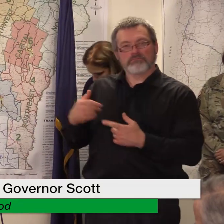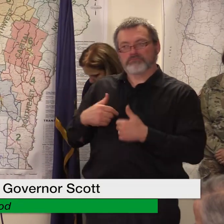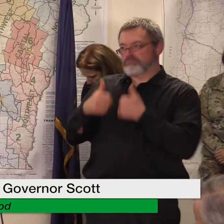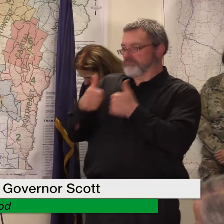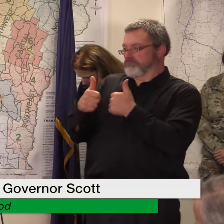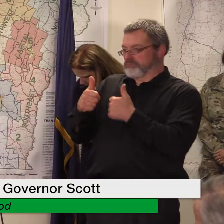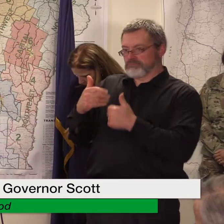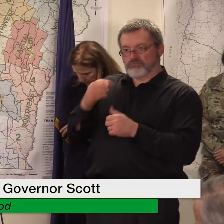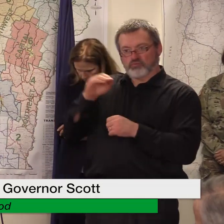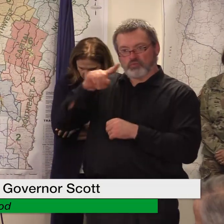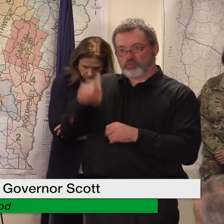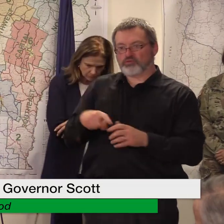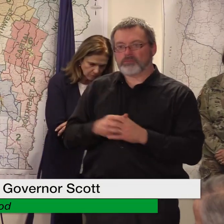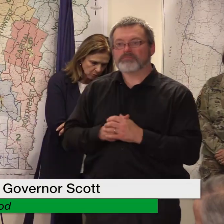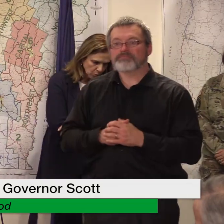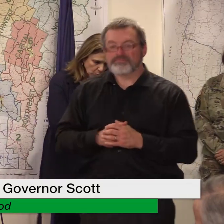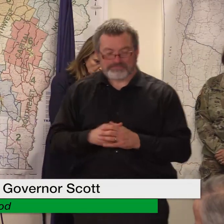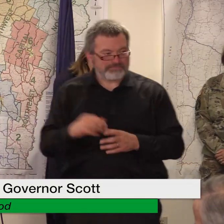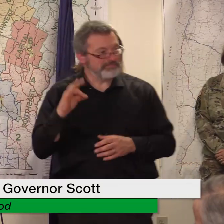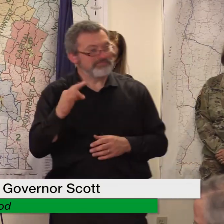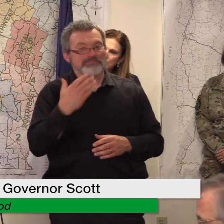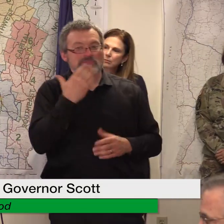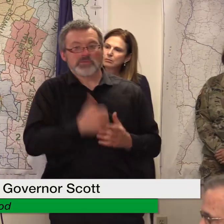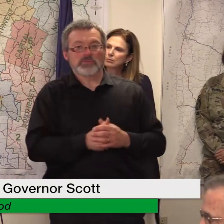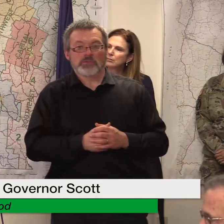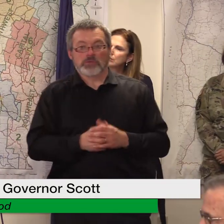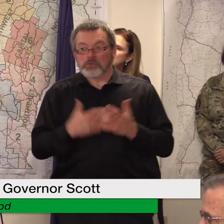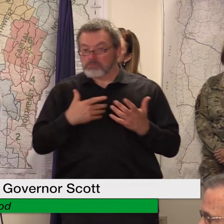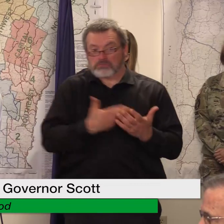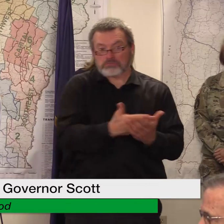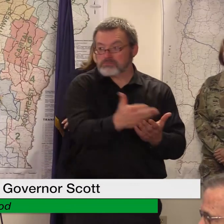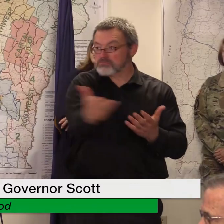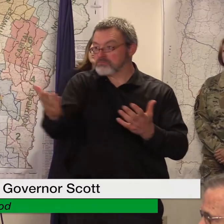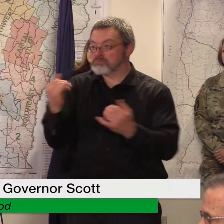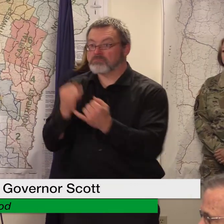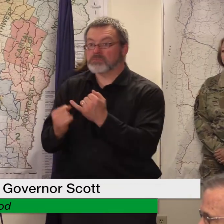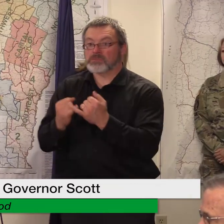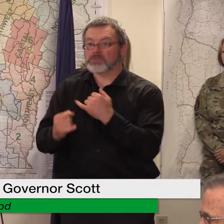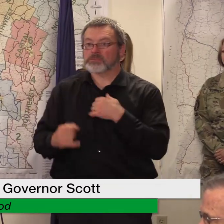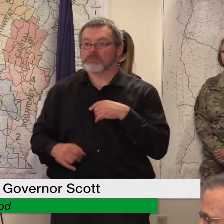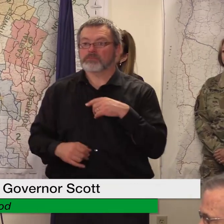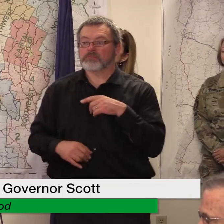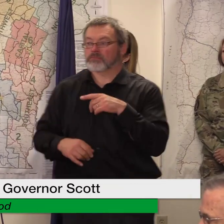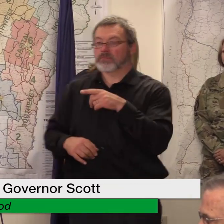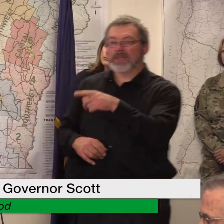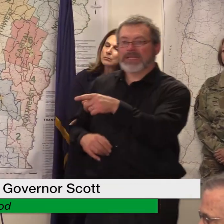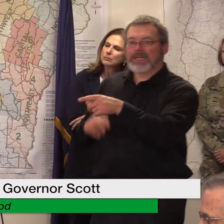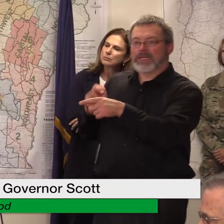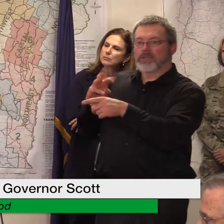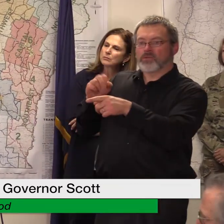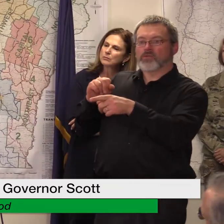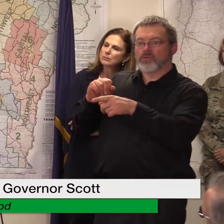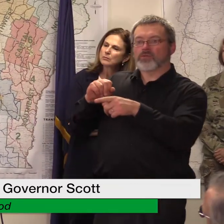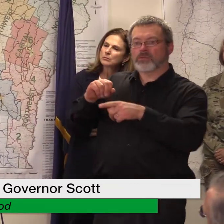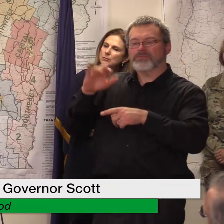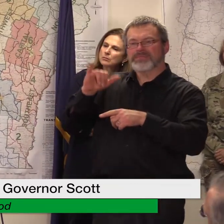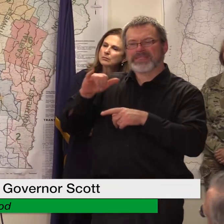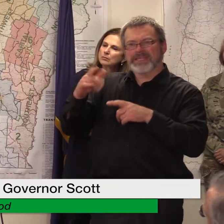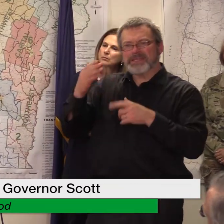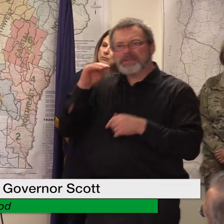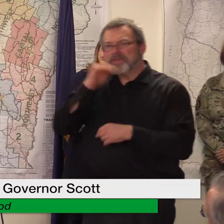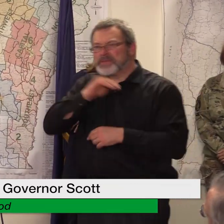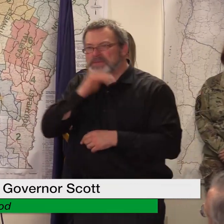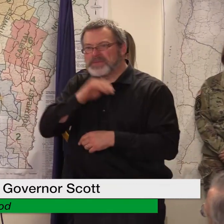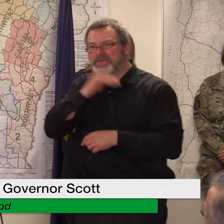much thank you tom back to the room can i just ask you've been warned a lot about um fraud and scammers